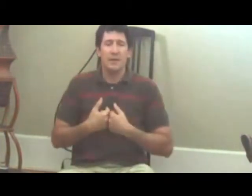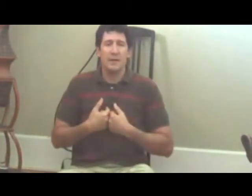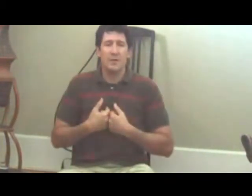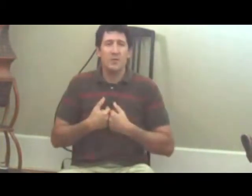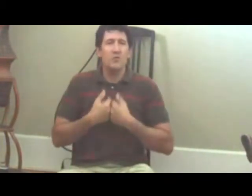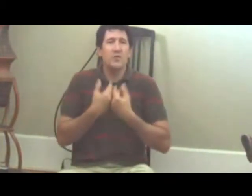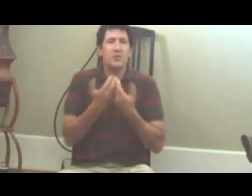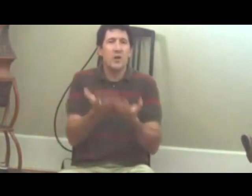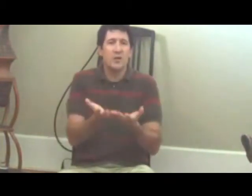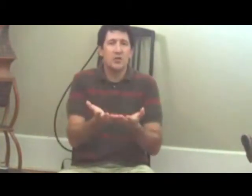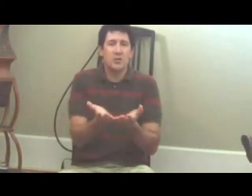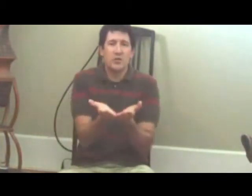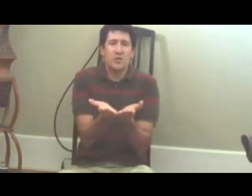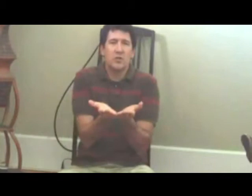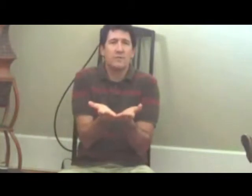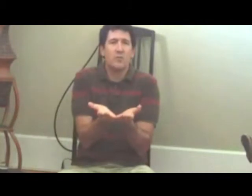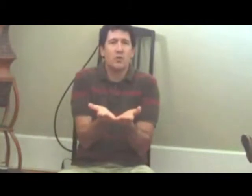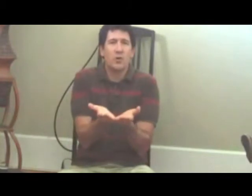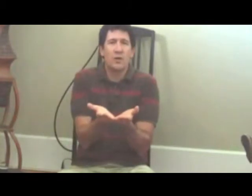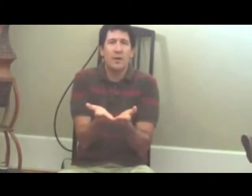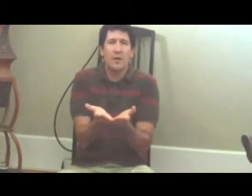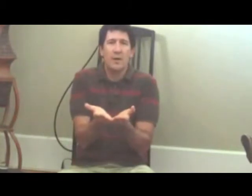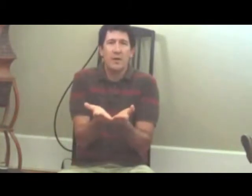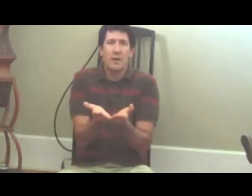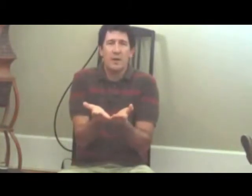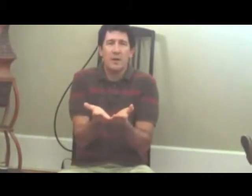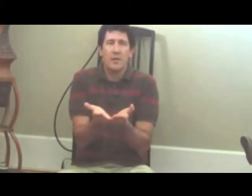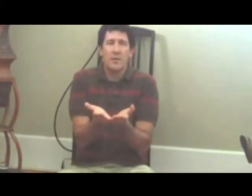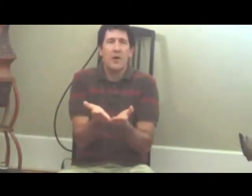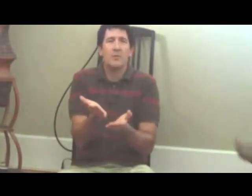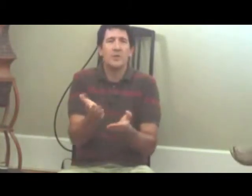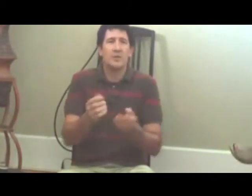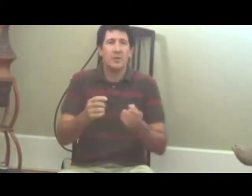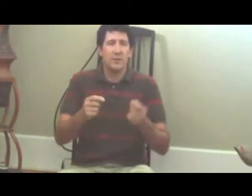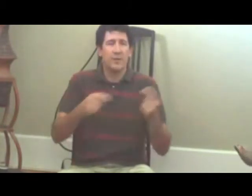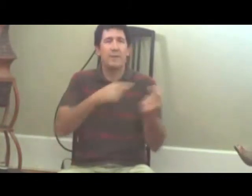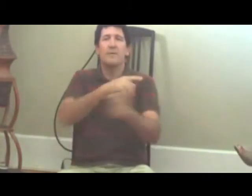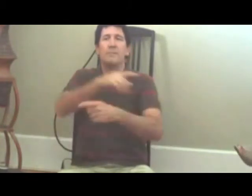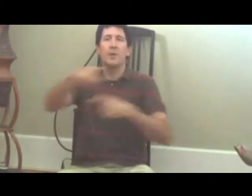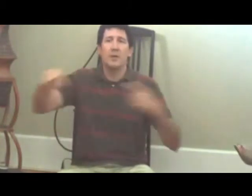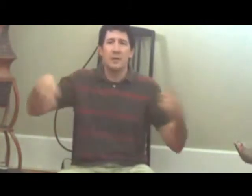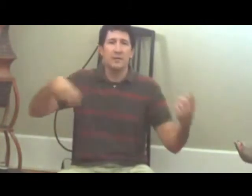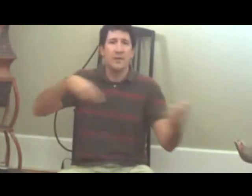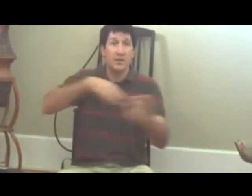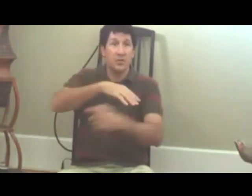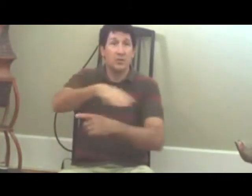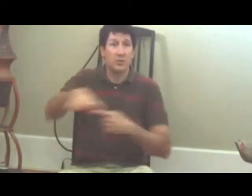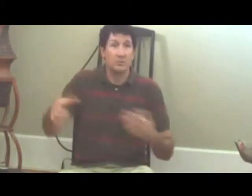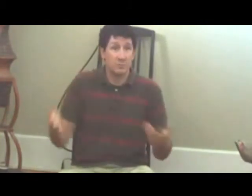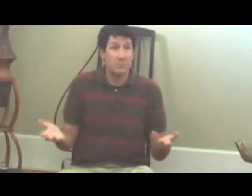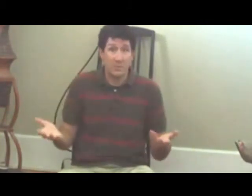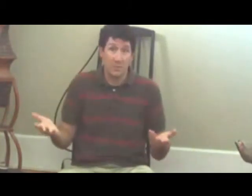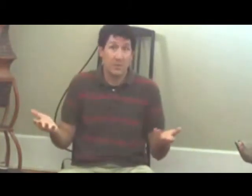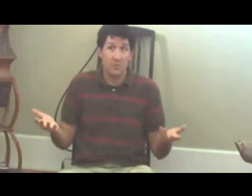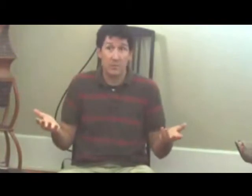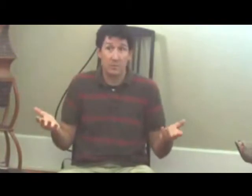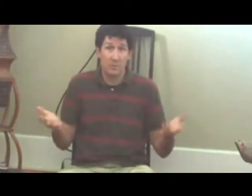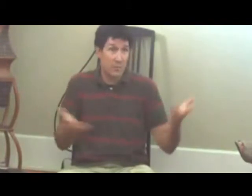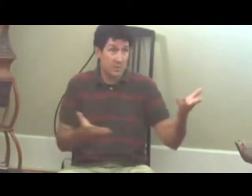uses knowledge, just for, the object of everybody loving each other, that's what wisdom